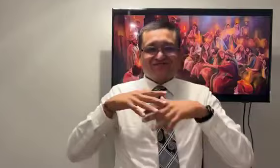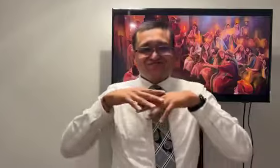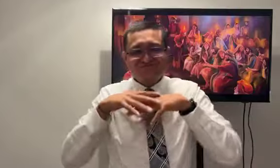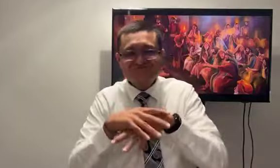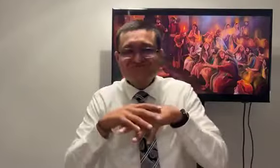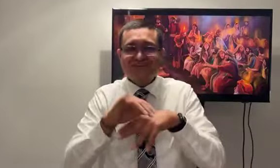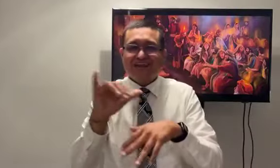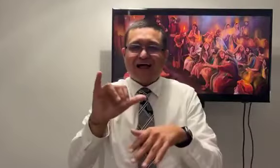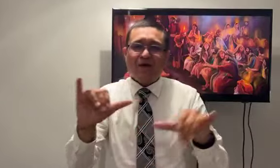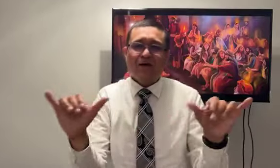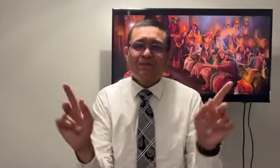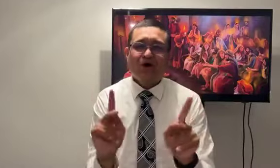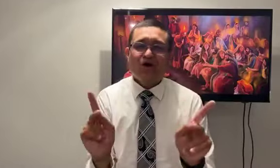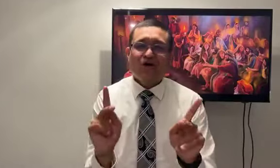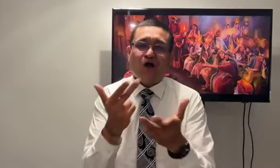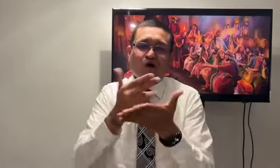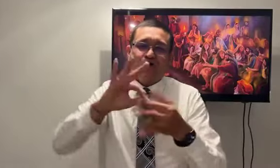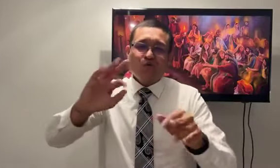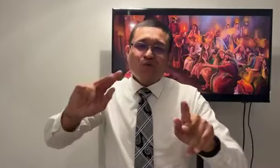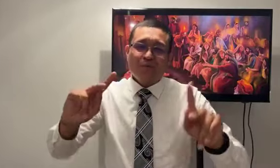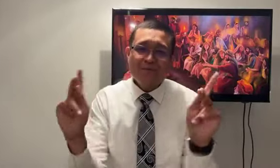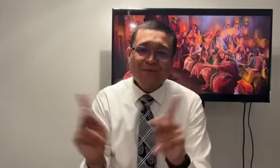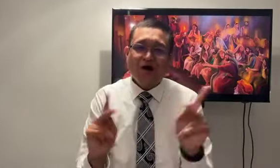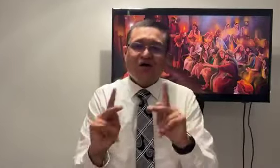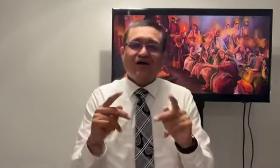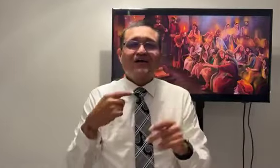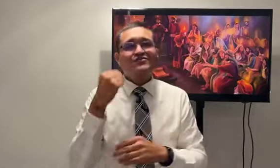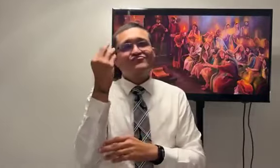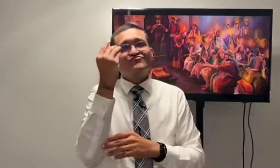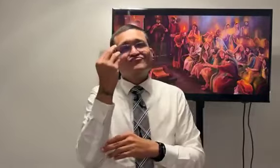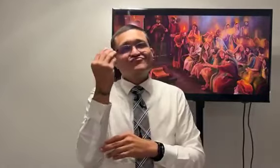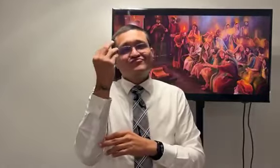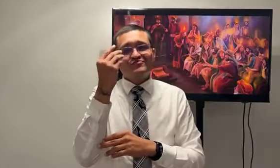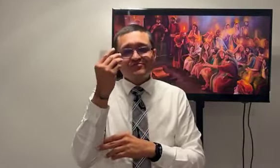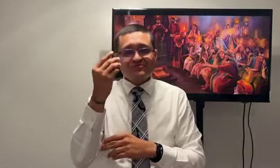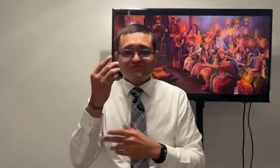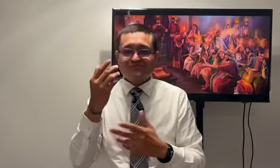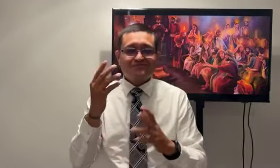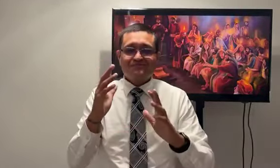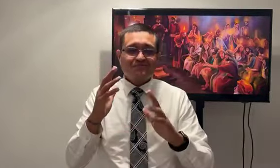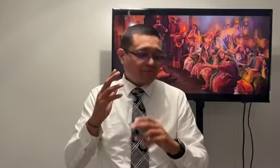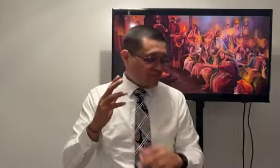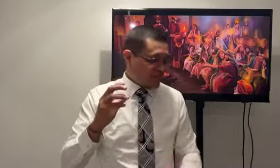amazing it was like a Holy Ghost party it got me to thinking